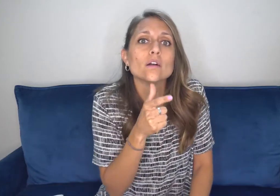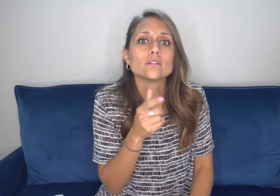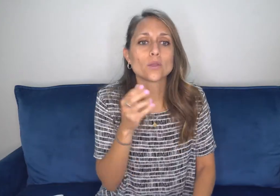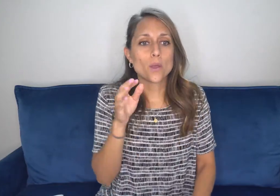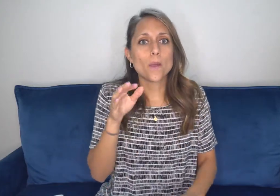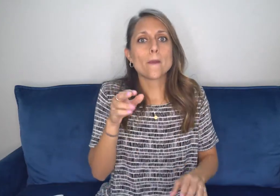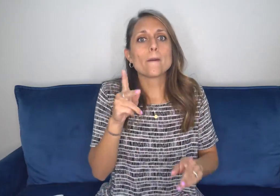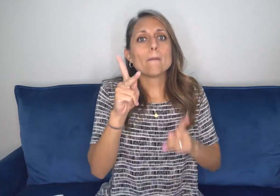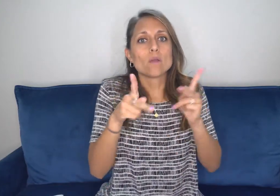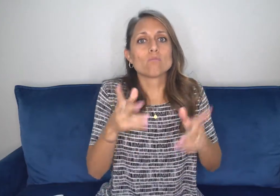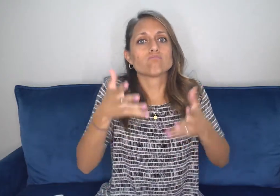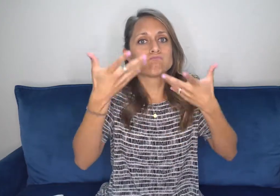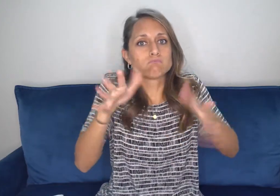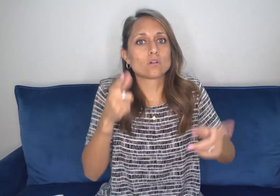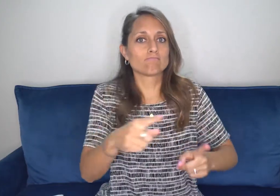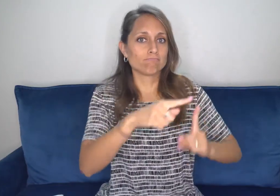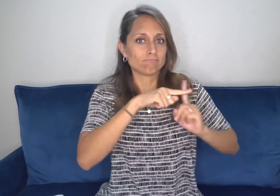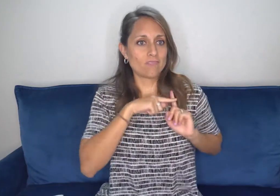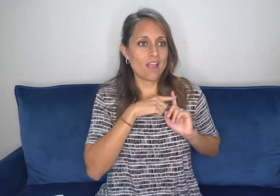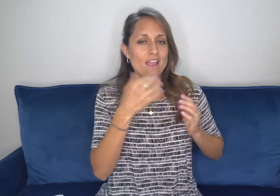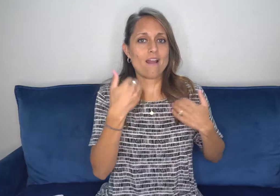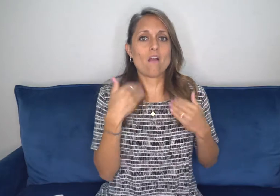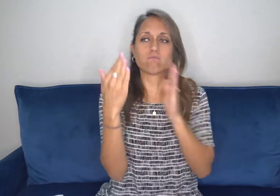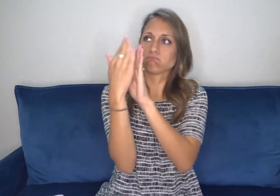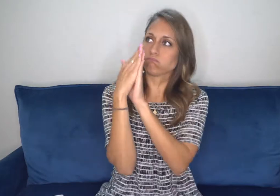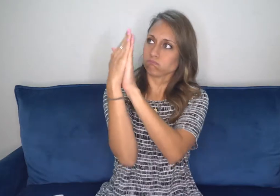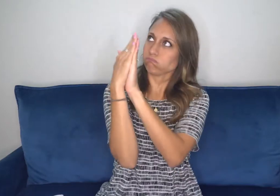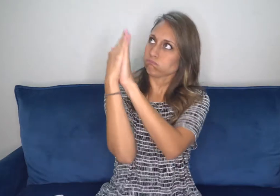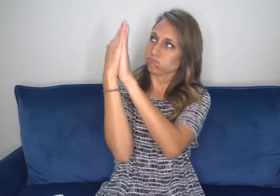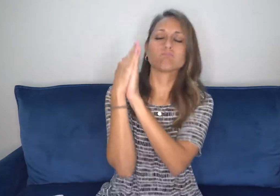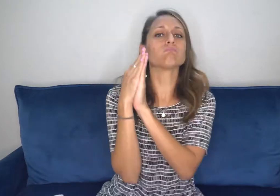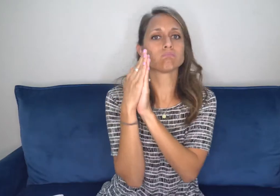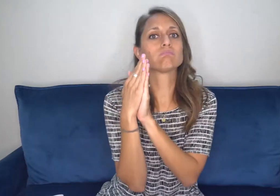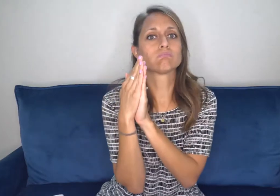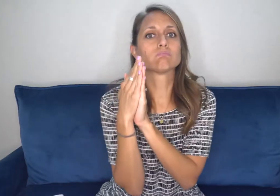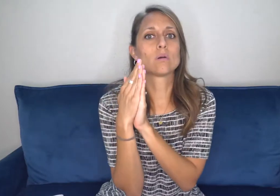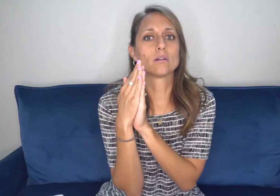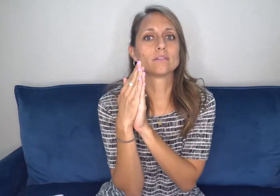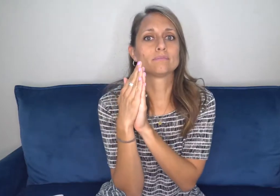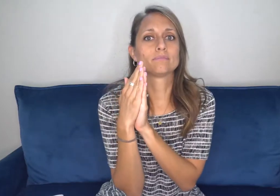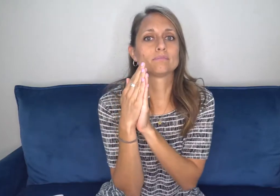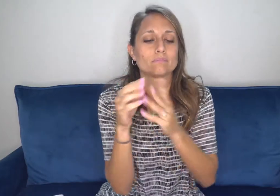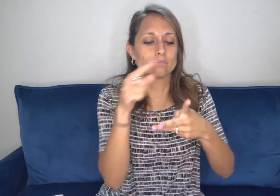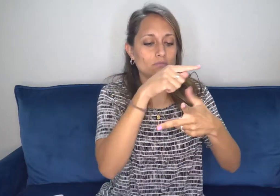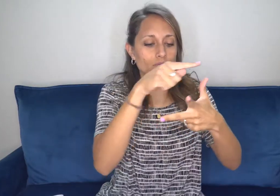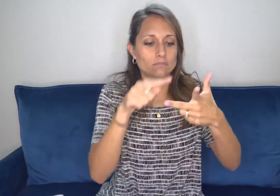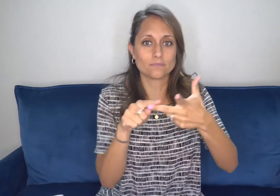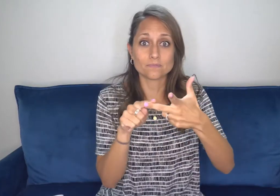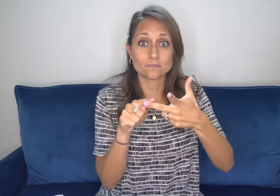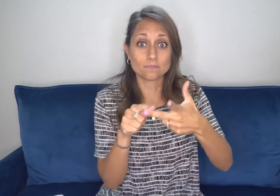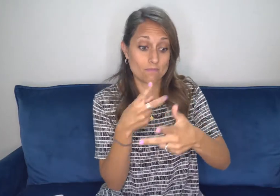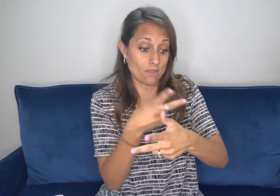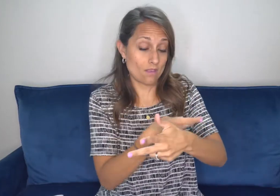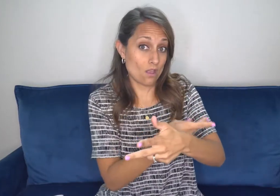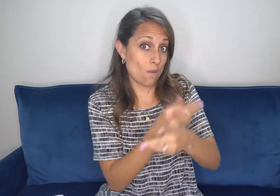The second who is the 99 sheep. Those are who have already been saved. They're already walking with Christ.